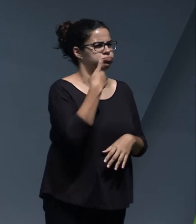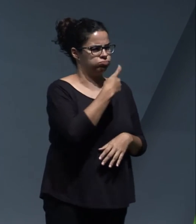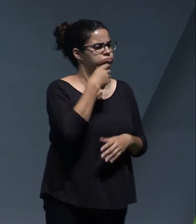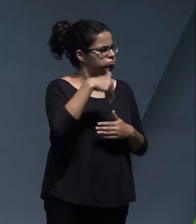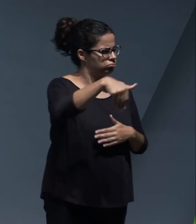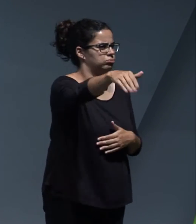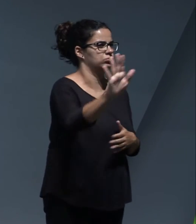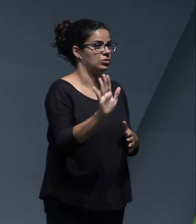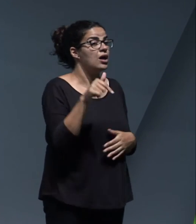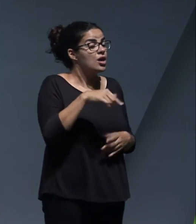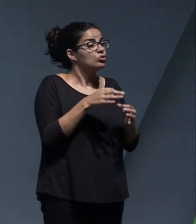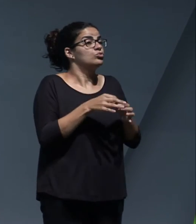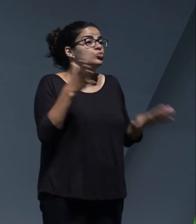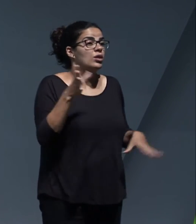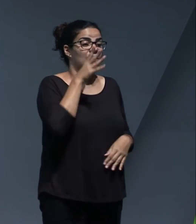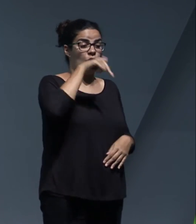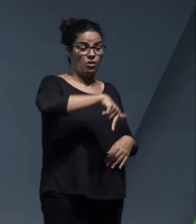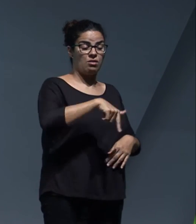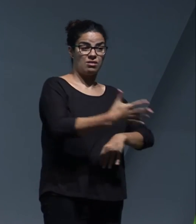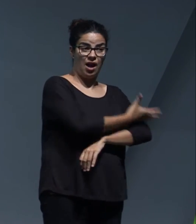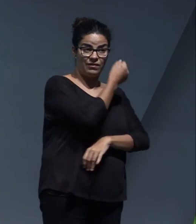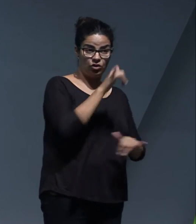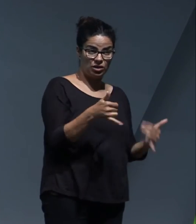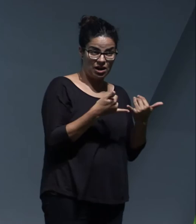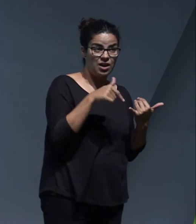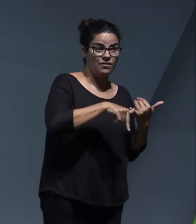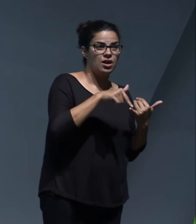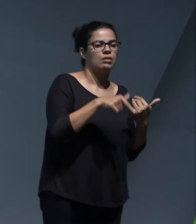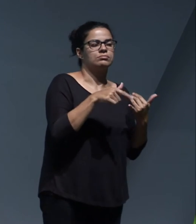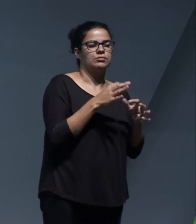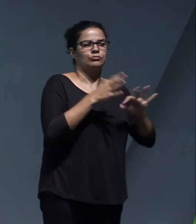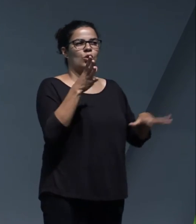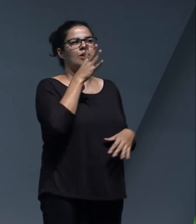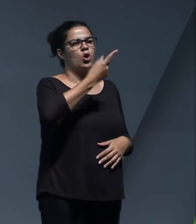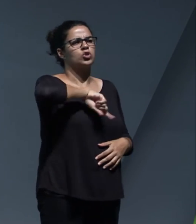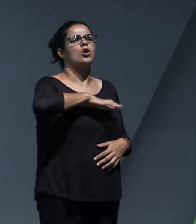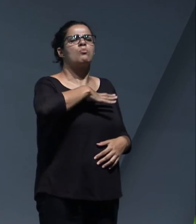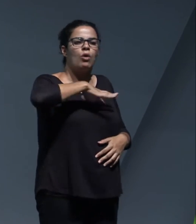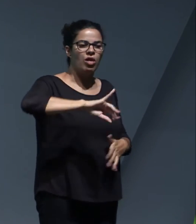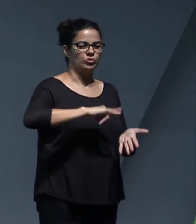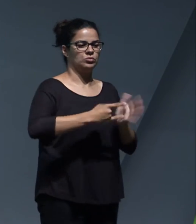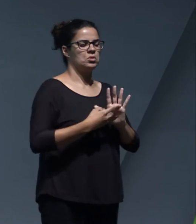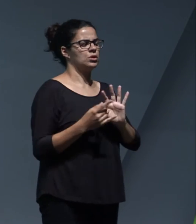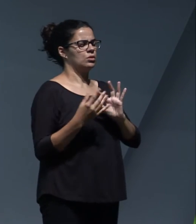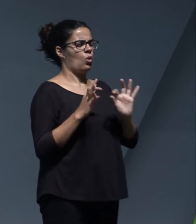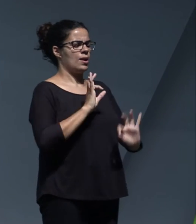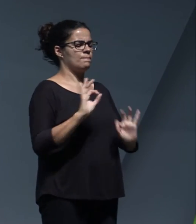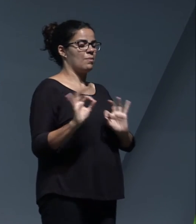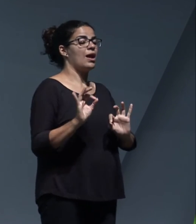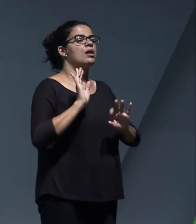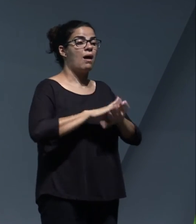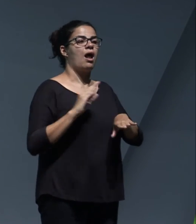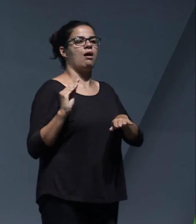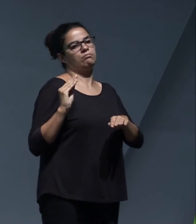projects, and the luck that we have in the Tenerife Island councils is that we can design lasting